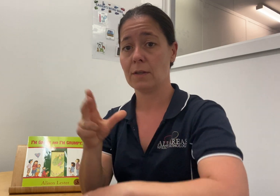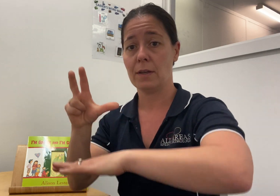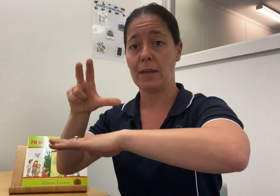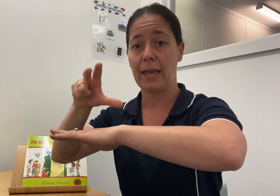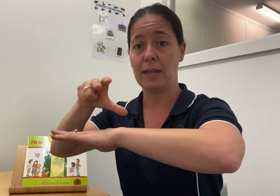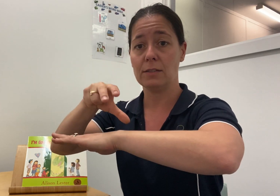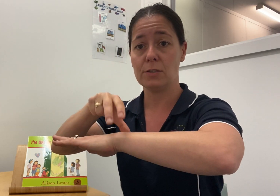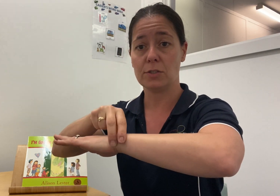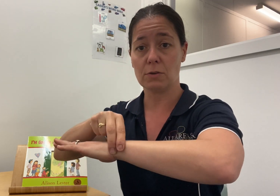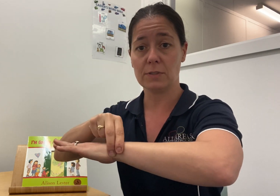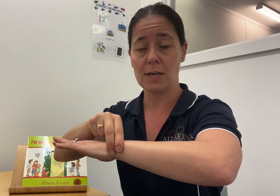And doctor.